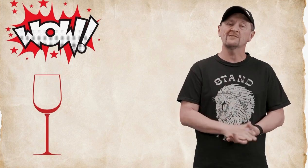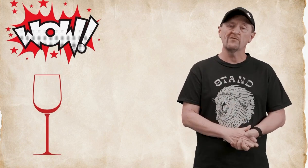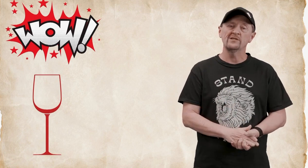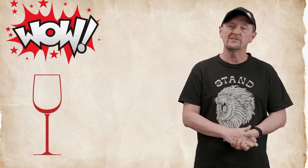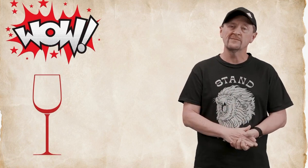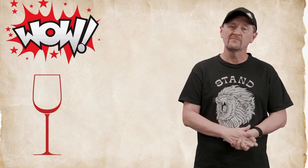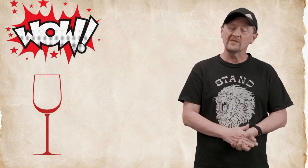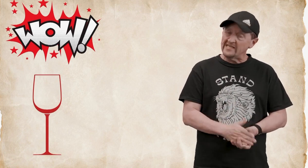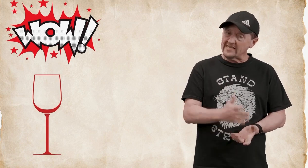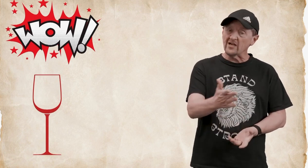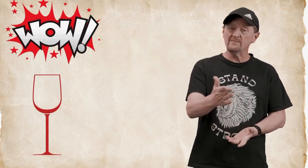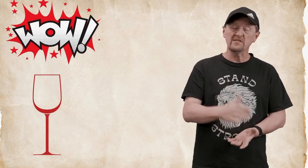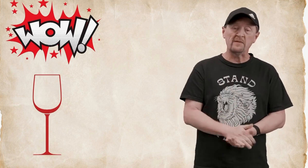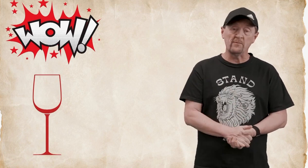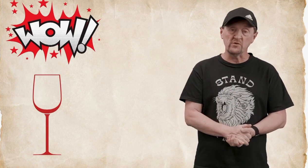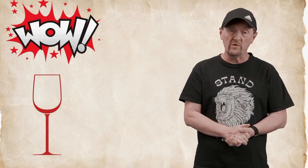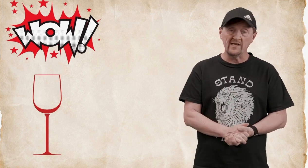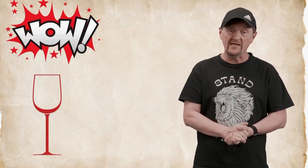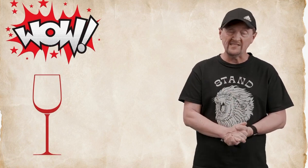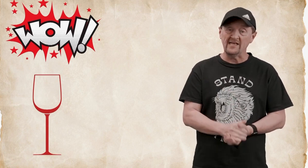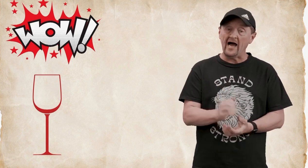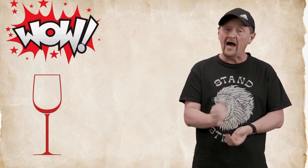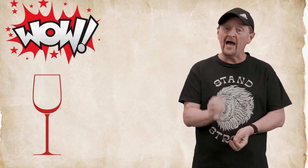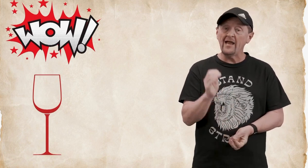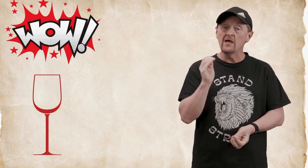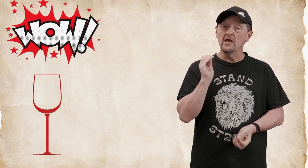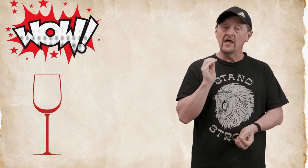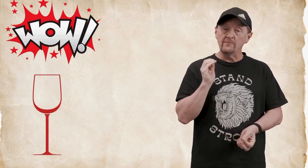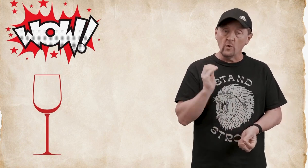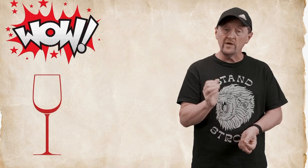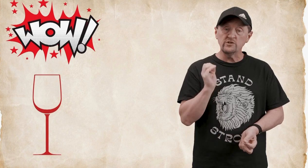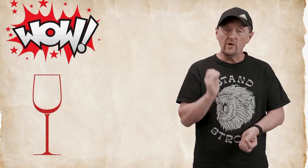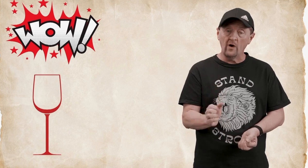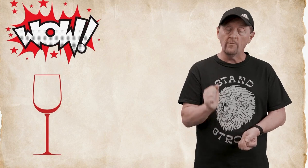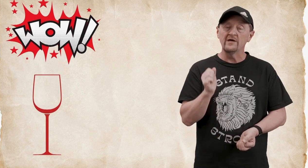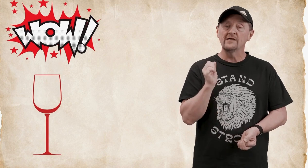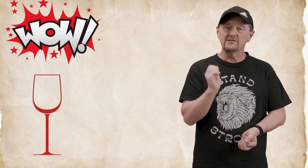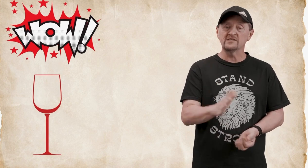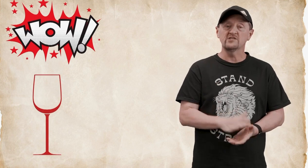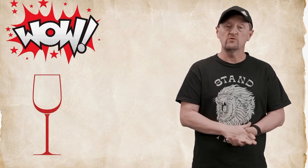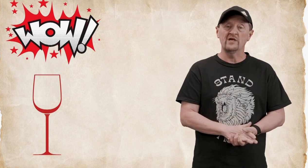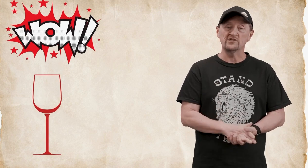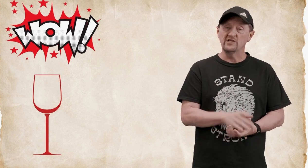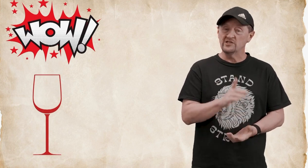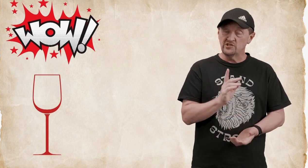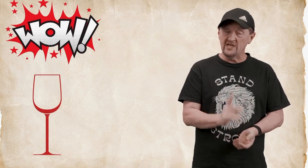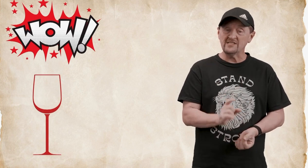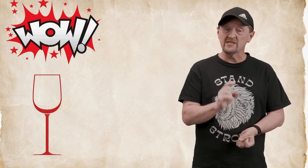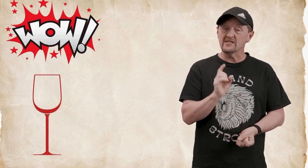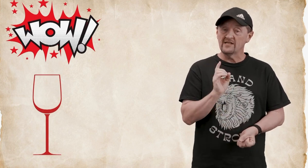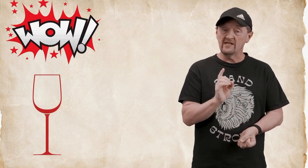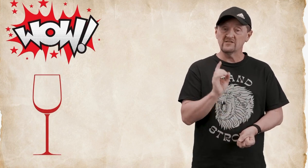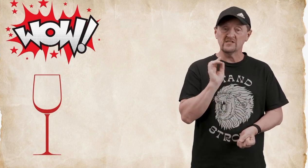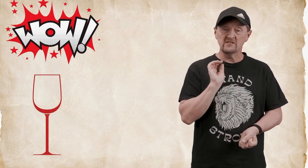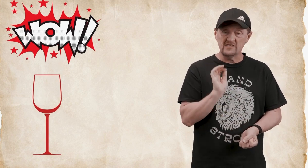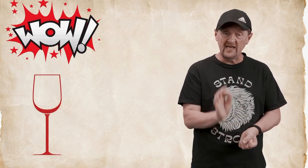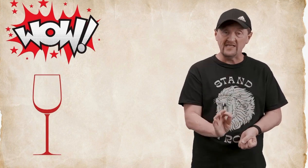friends he cared about the people at the wedding and he said i am going to help this situation jesus gives us a taste